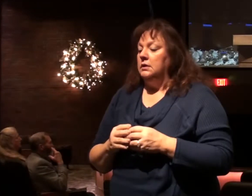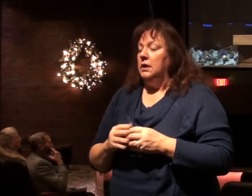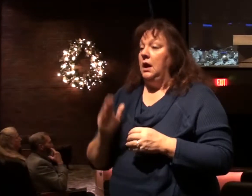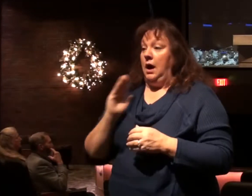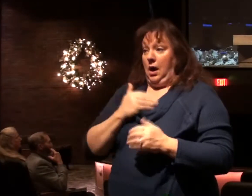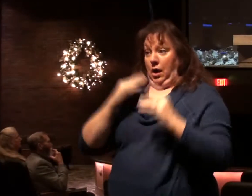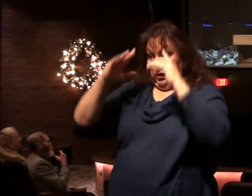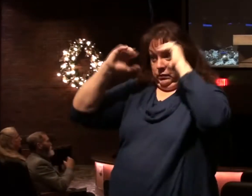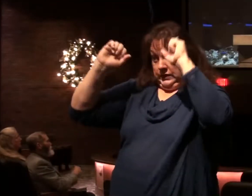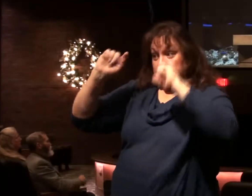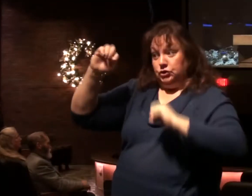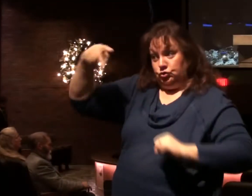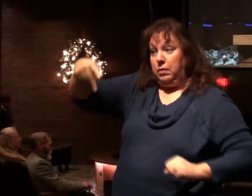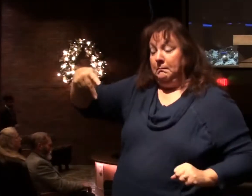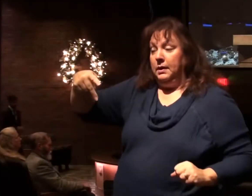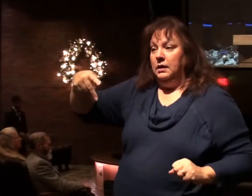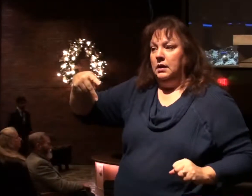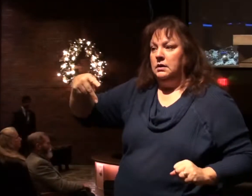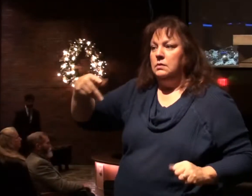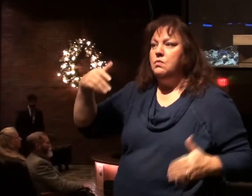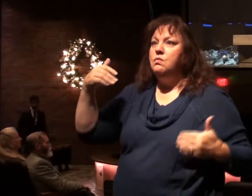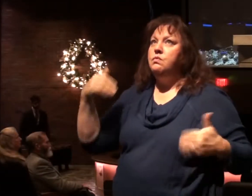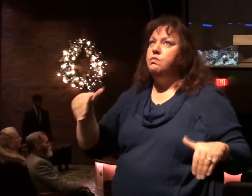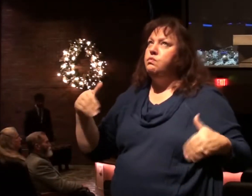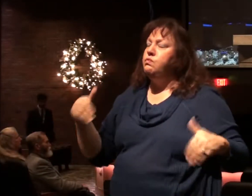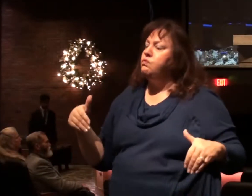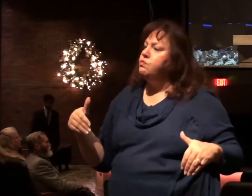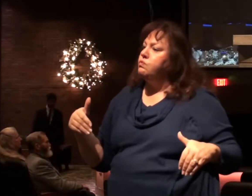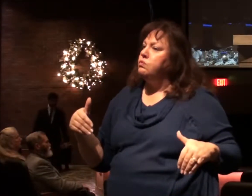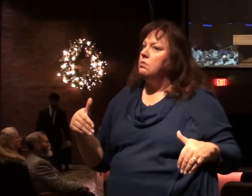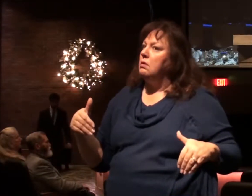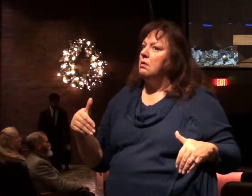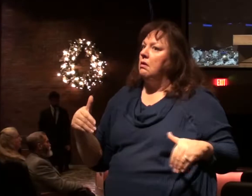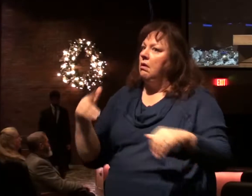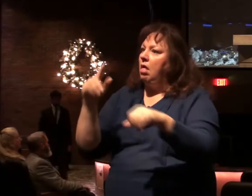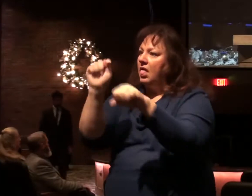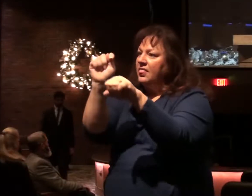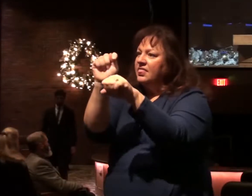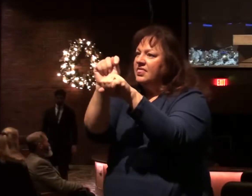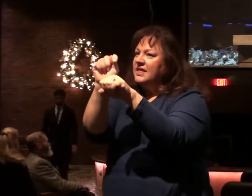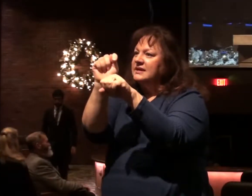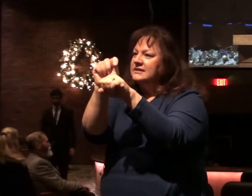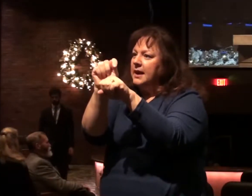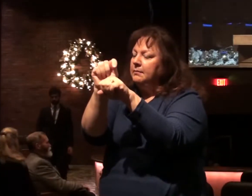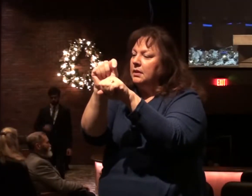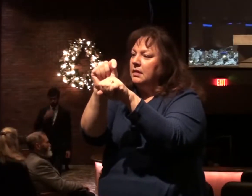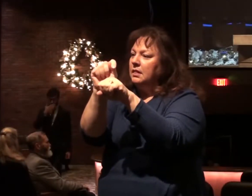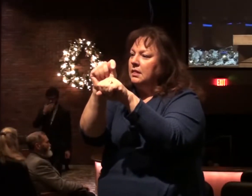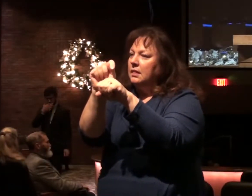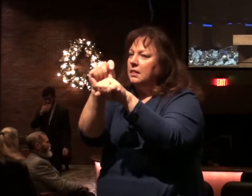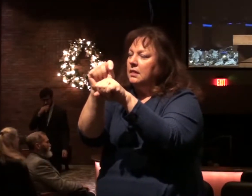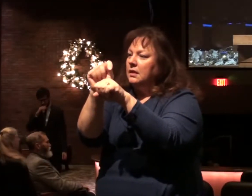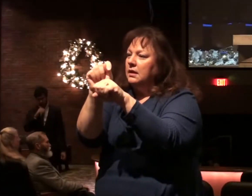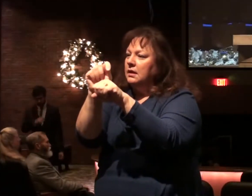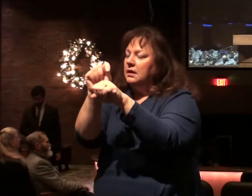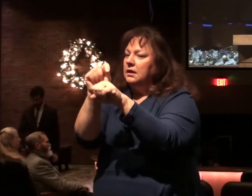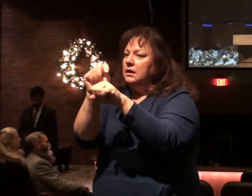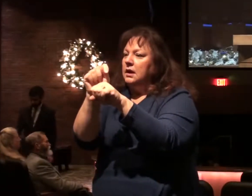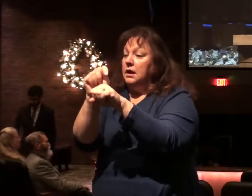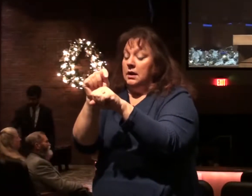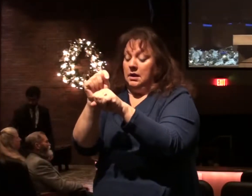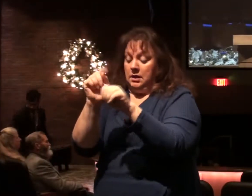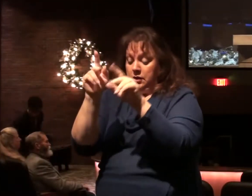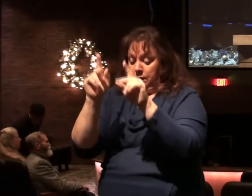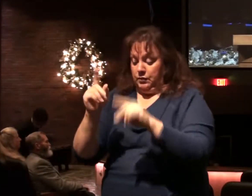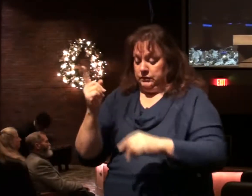to our president, was an enormous step in bringing the temple, said a Sofri, official spokesman